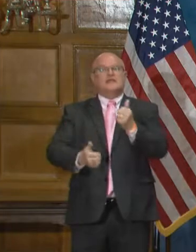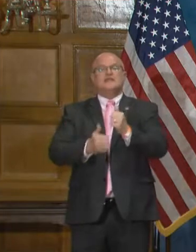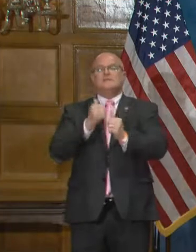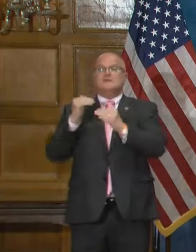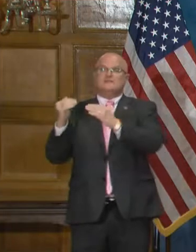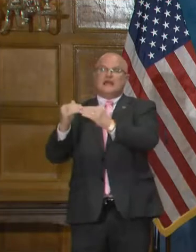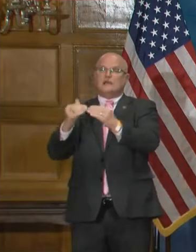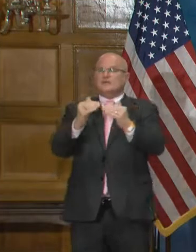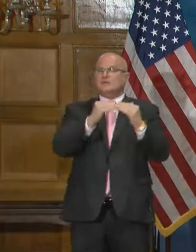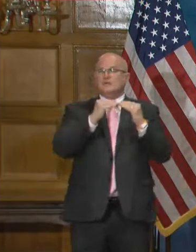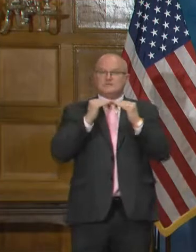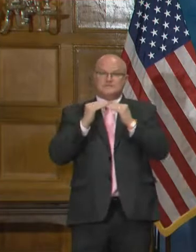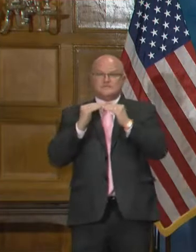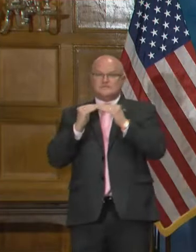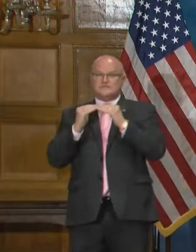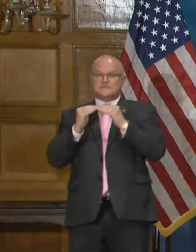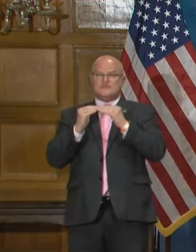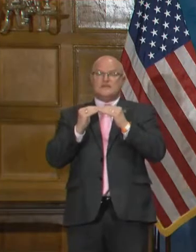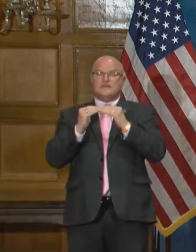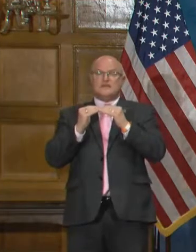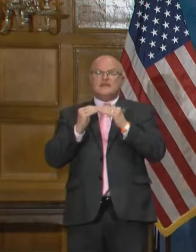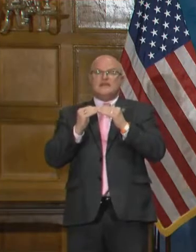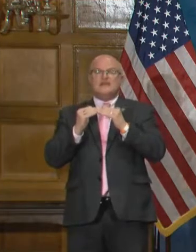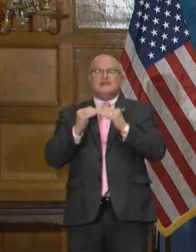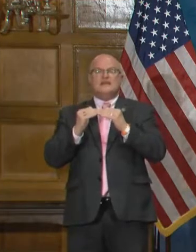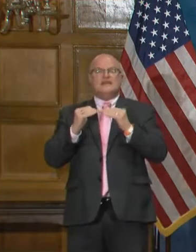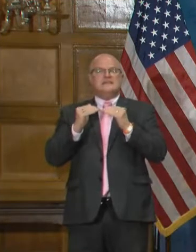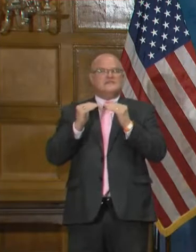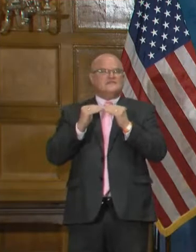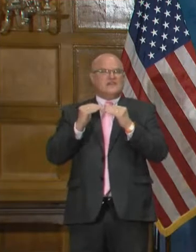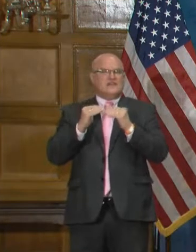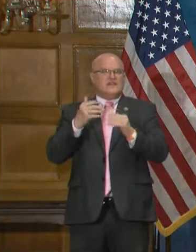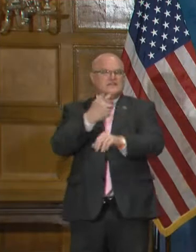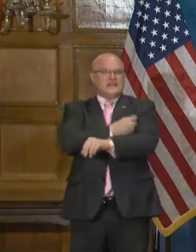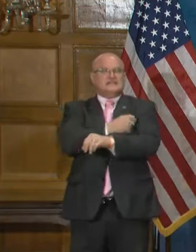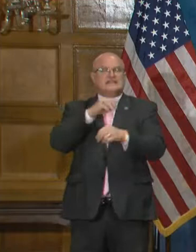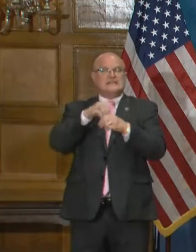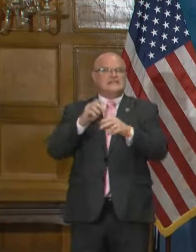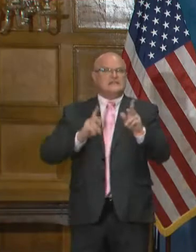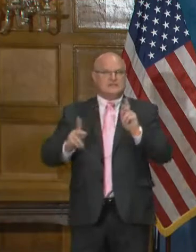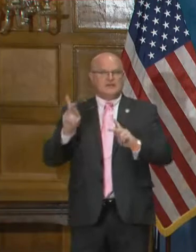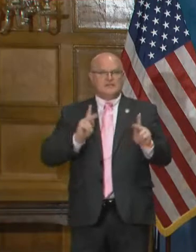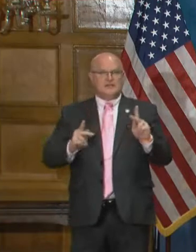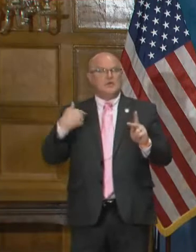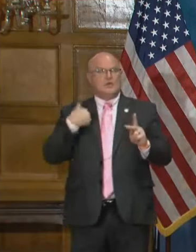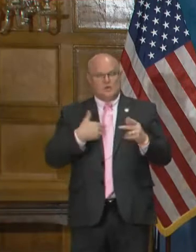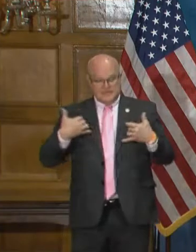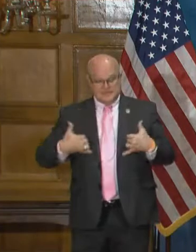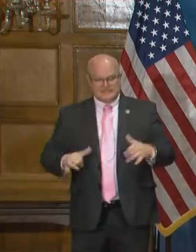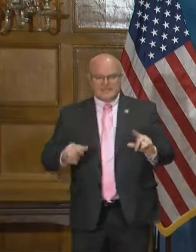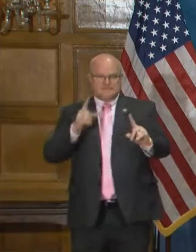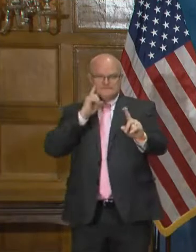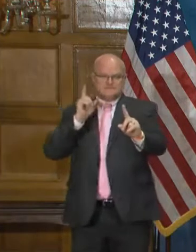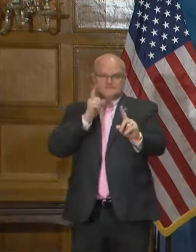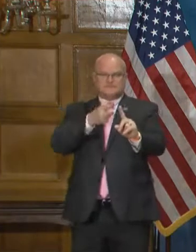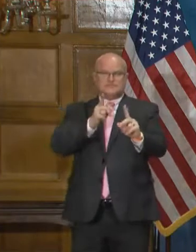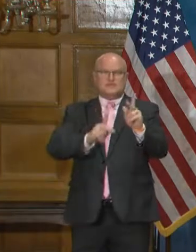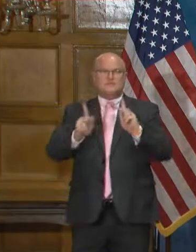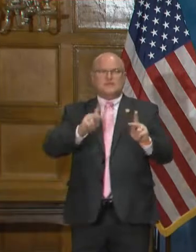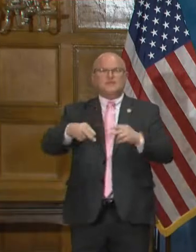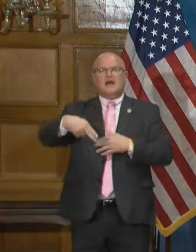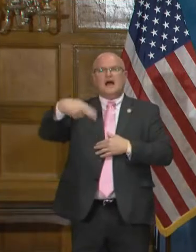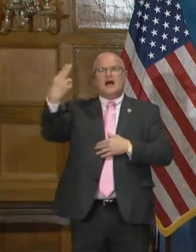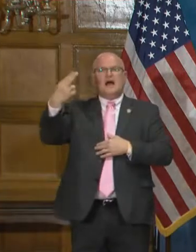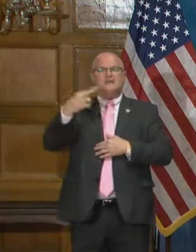equitable, it is, uh, uh, fairly the vaccine within the population and we still are targeting those individuals at